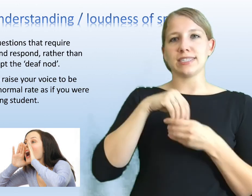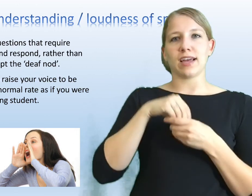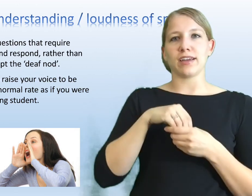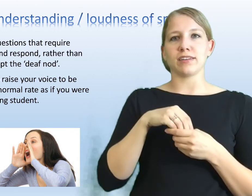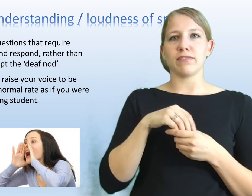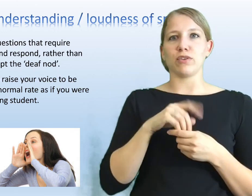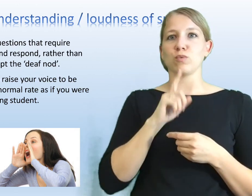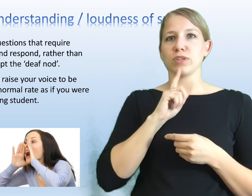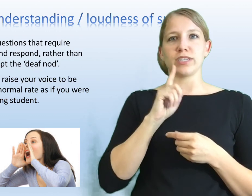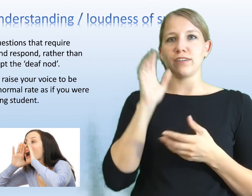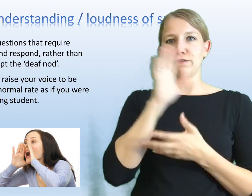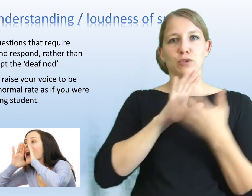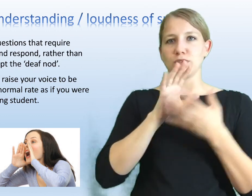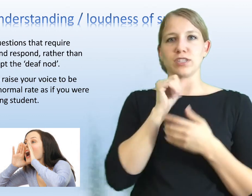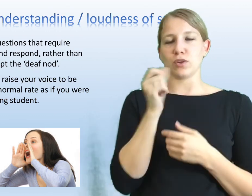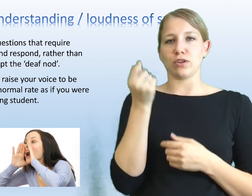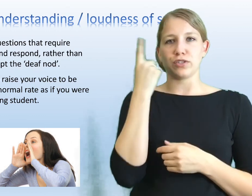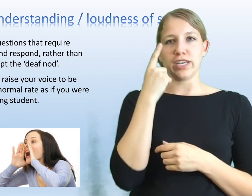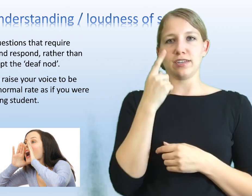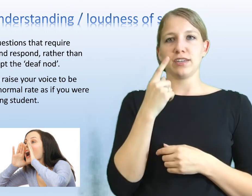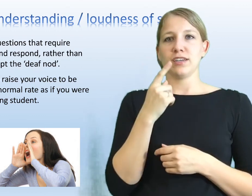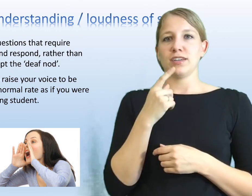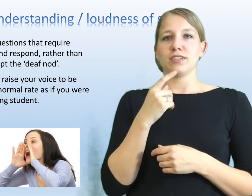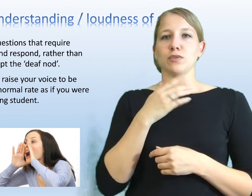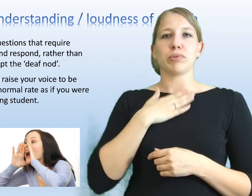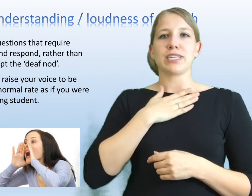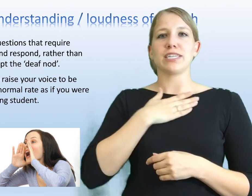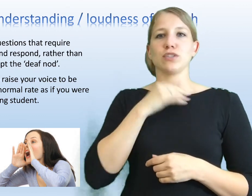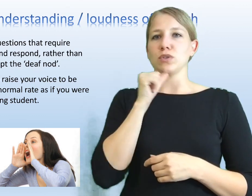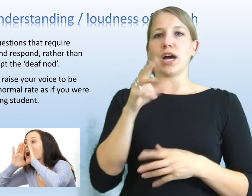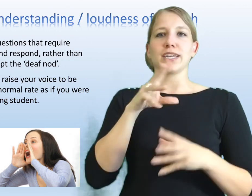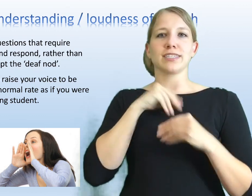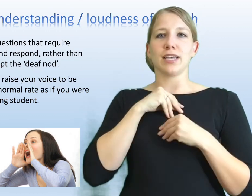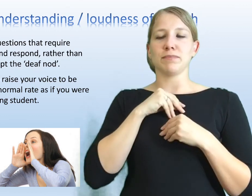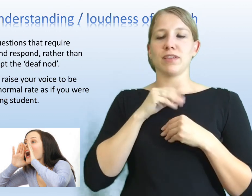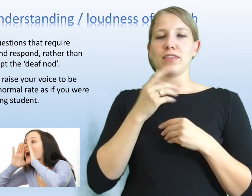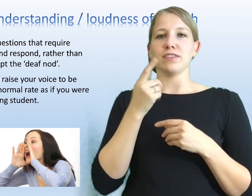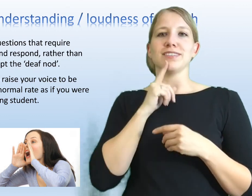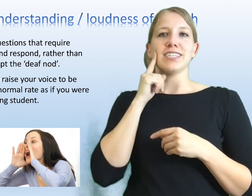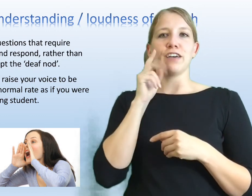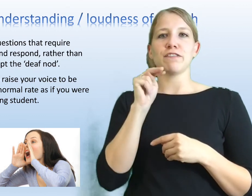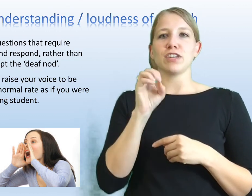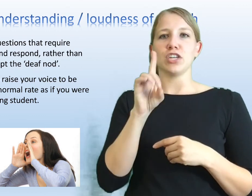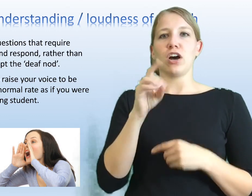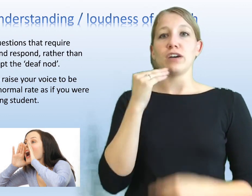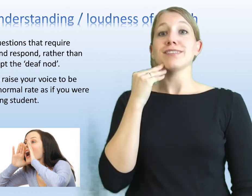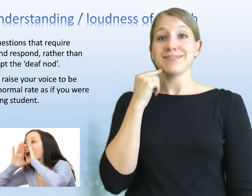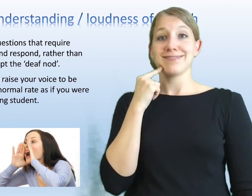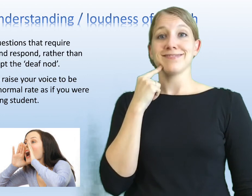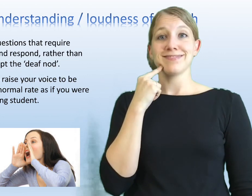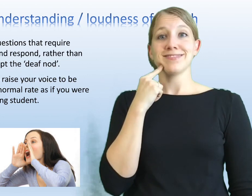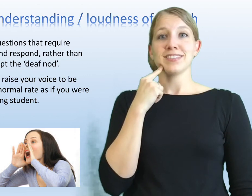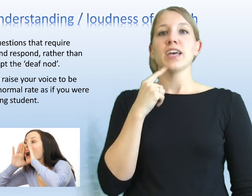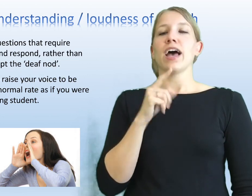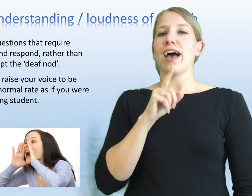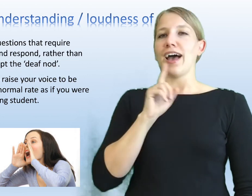deaf hard hearing So please do not accept the deaf nod.